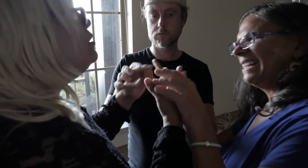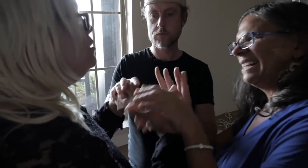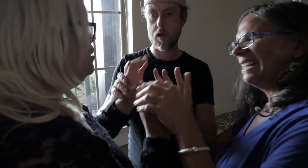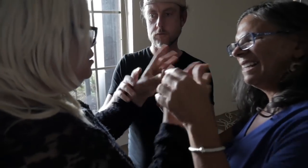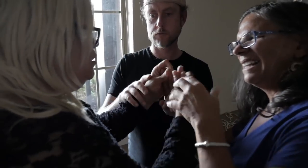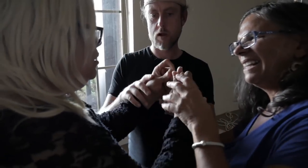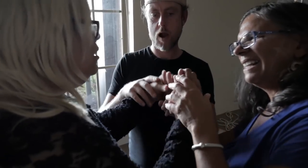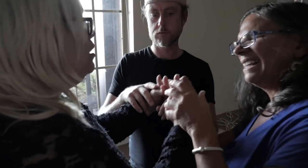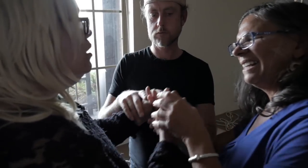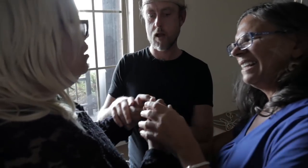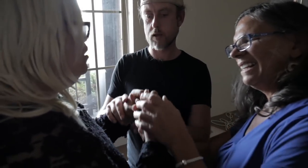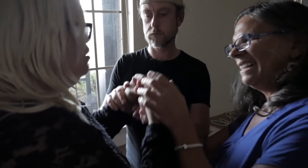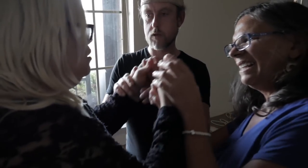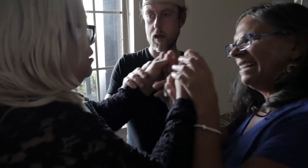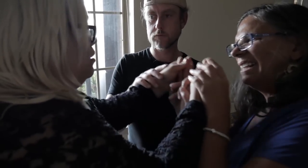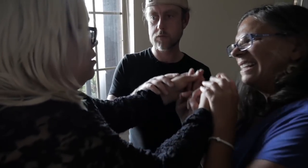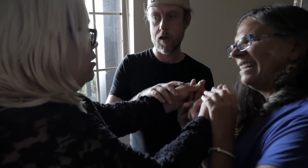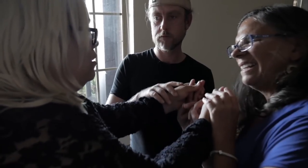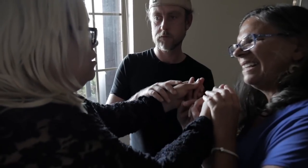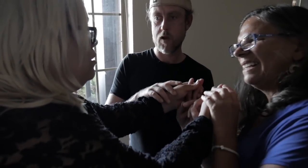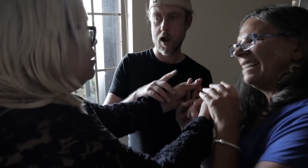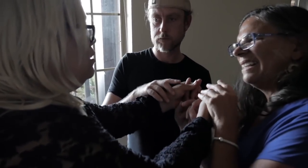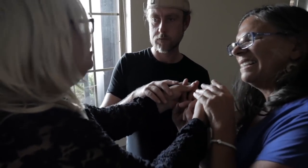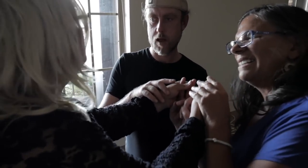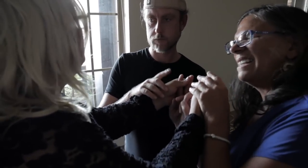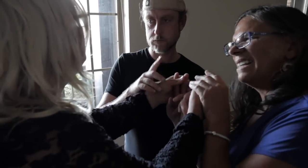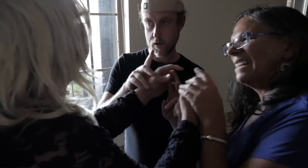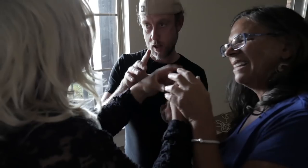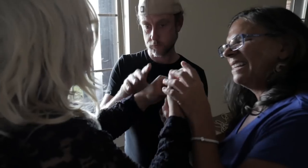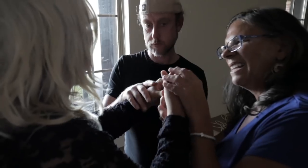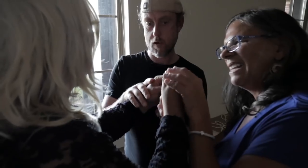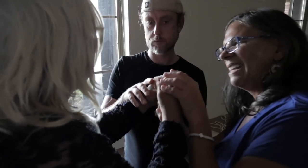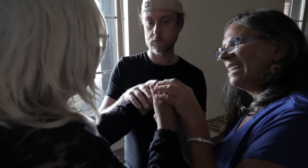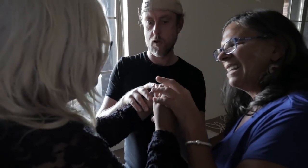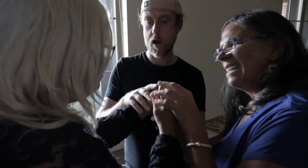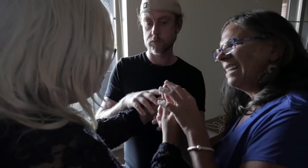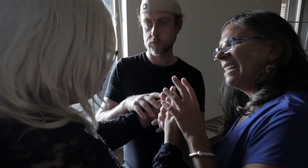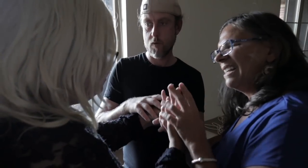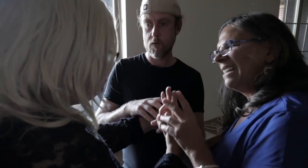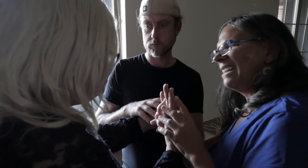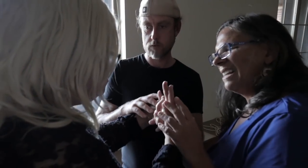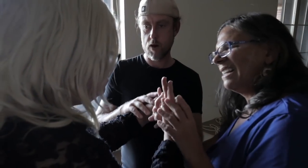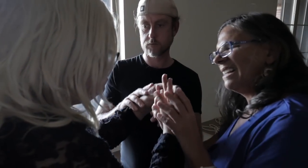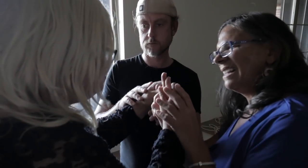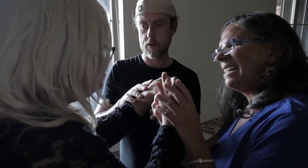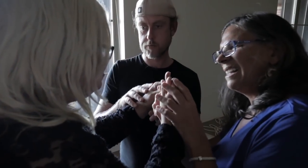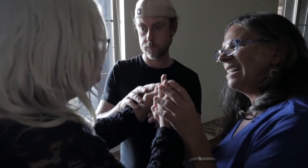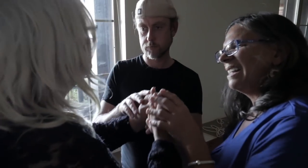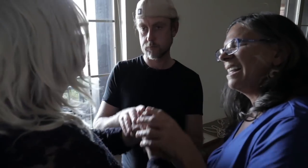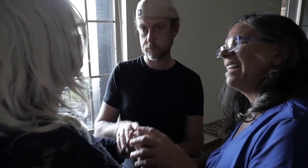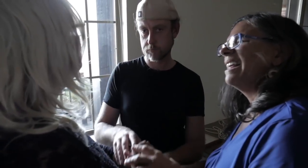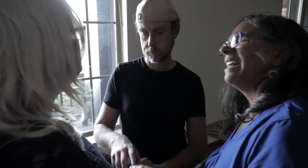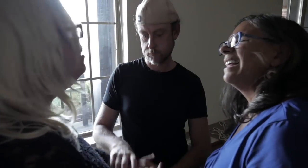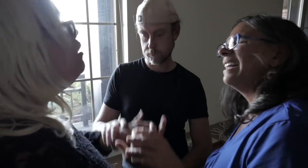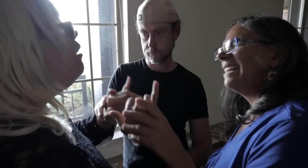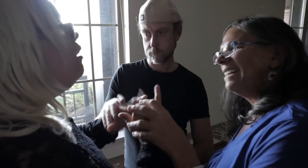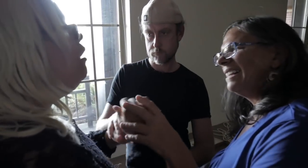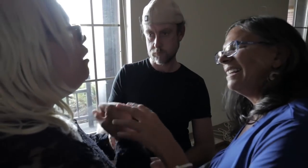the Magi, in 2017. They experimented with PT storytelling and developed ways to